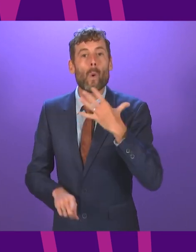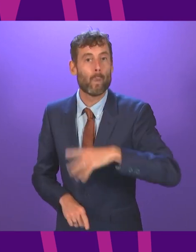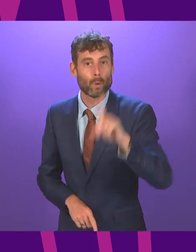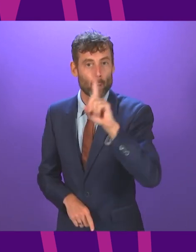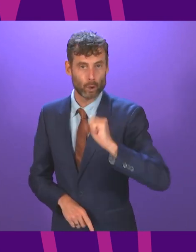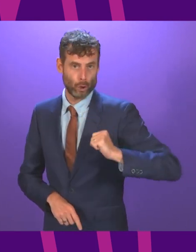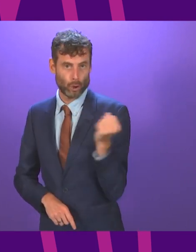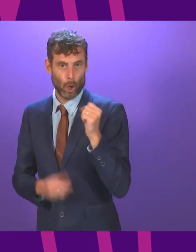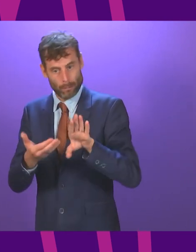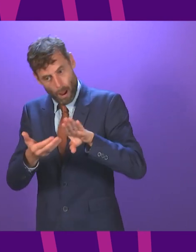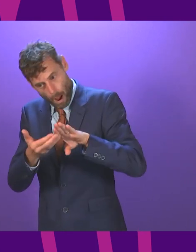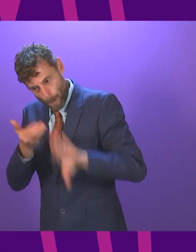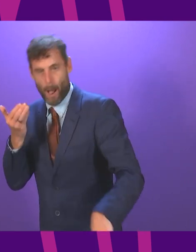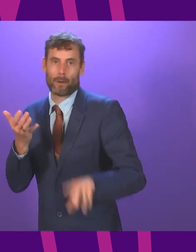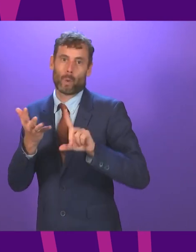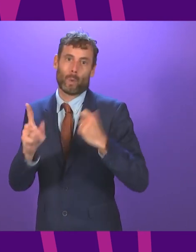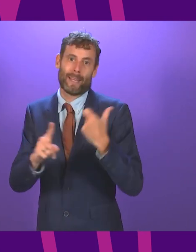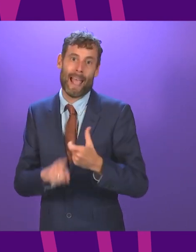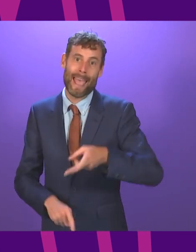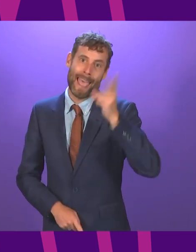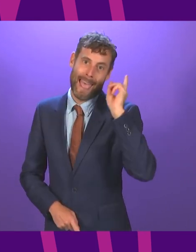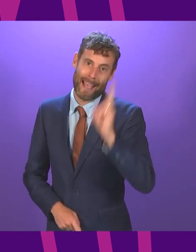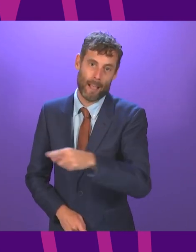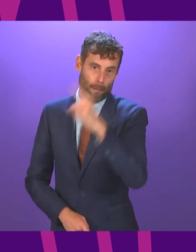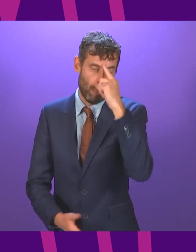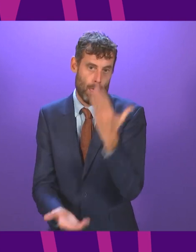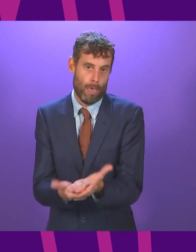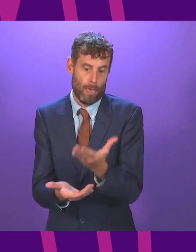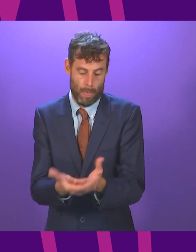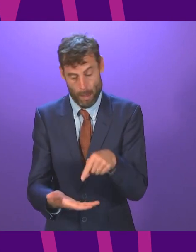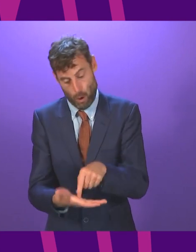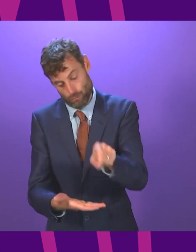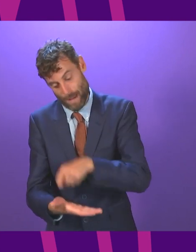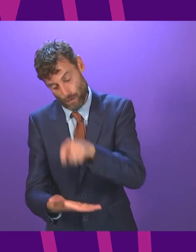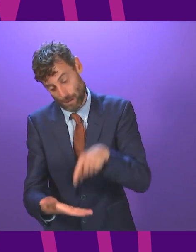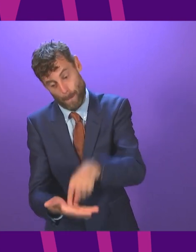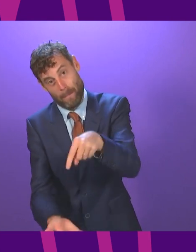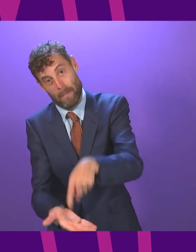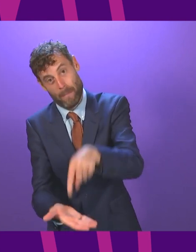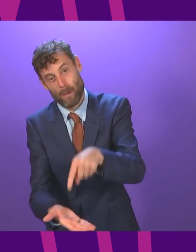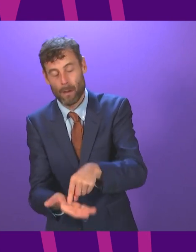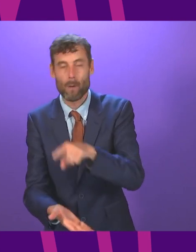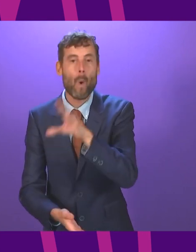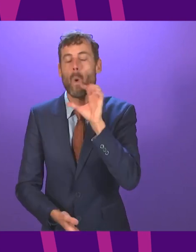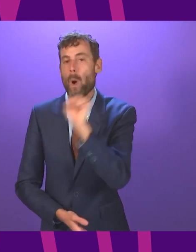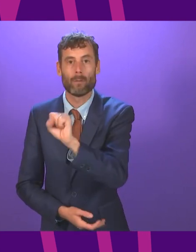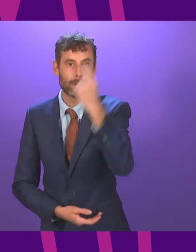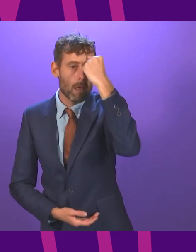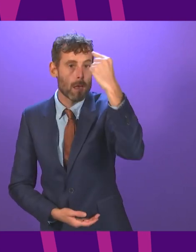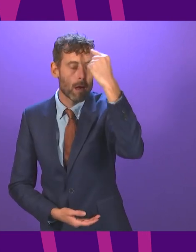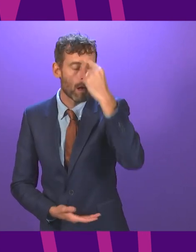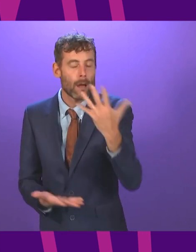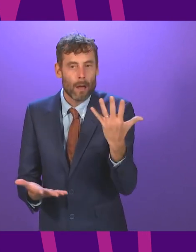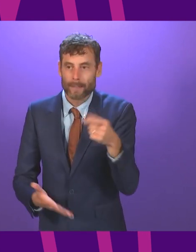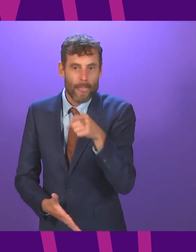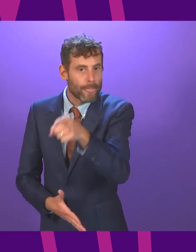Yet again, a divisive referendum has come first, as it always does with this government. It's